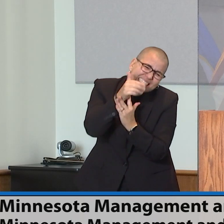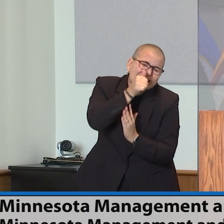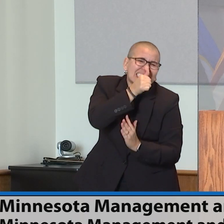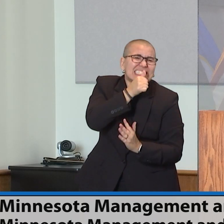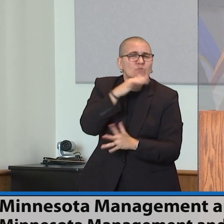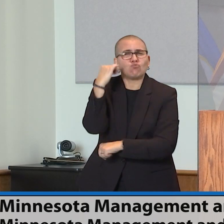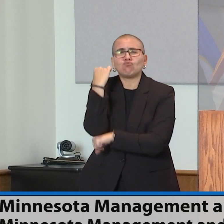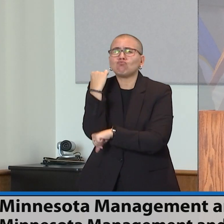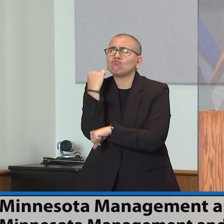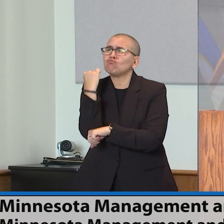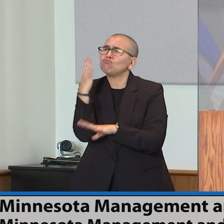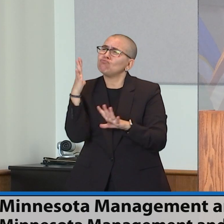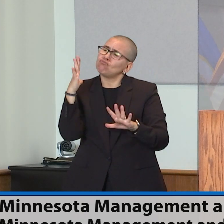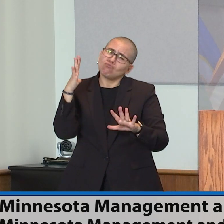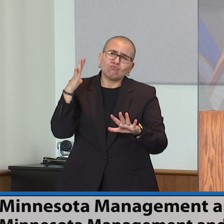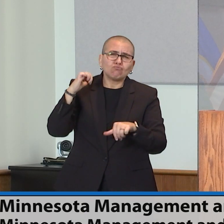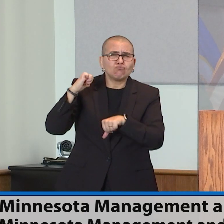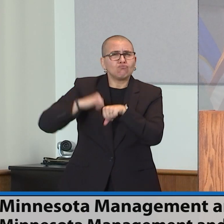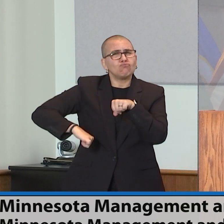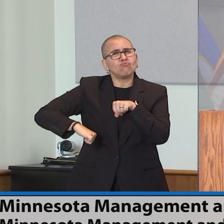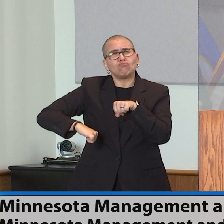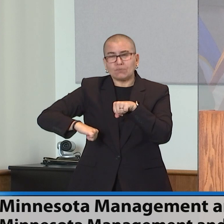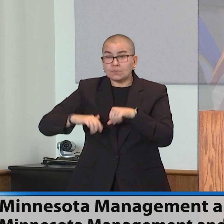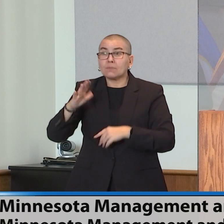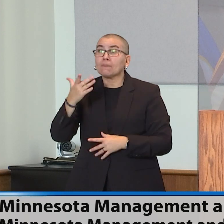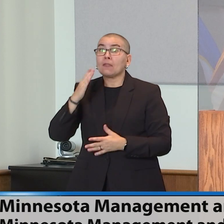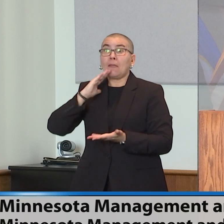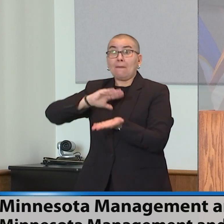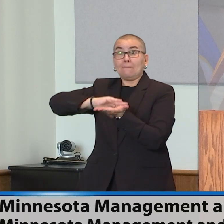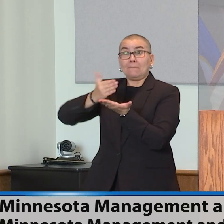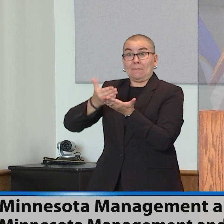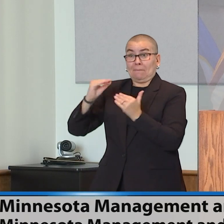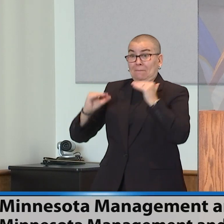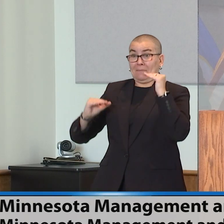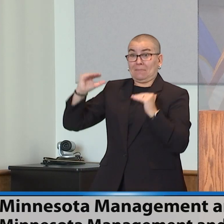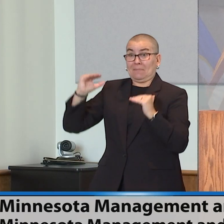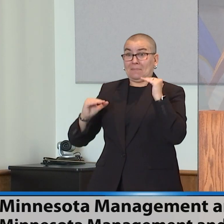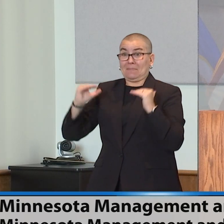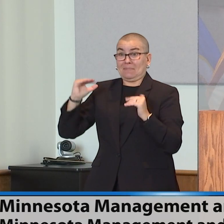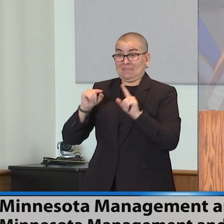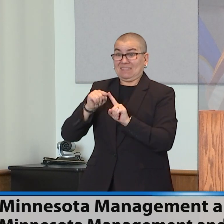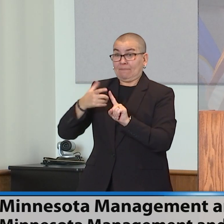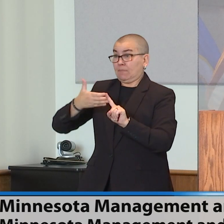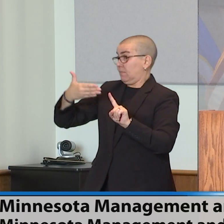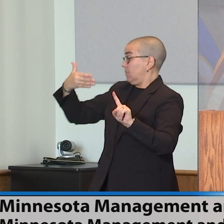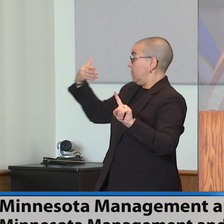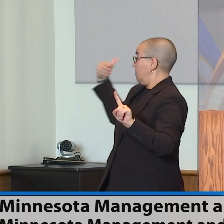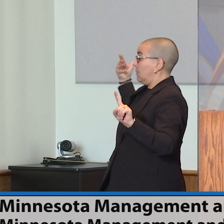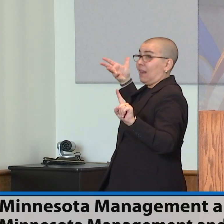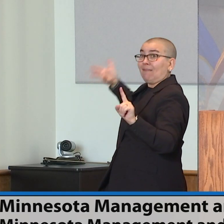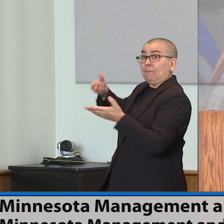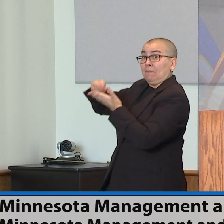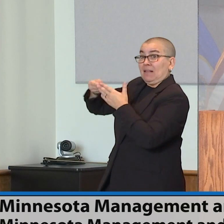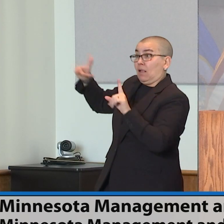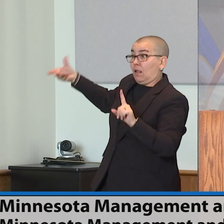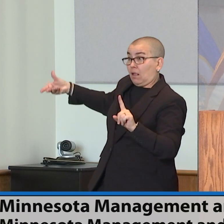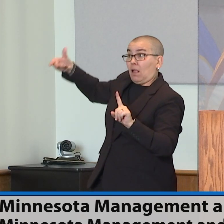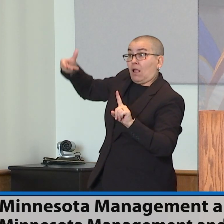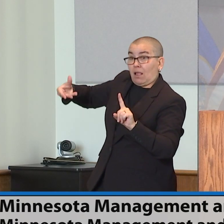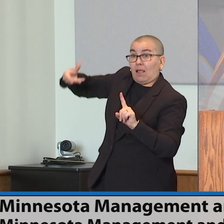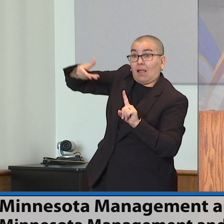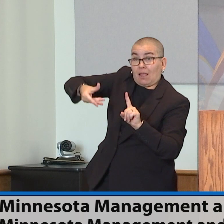balances we're projecting from a, come from a carry forward from previous years, our ongoing structural balances are also positive.